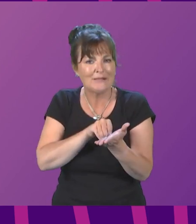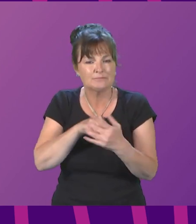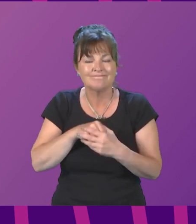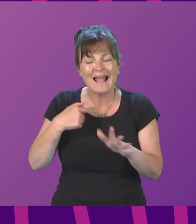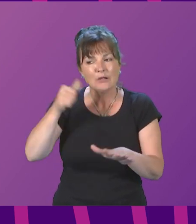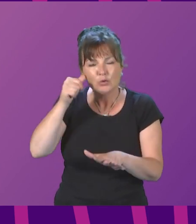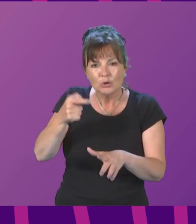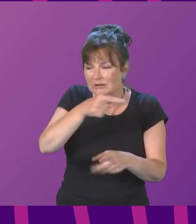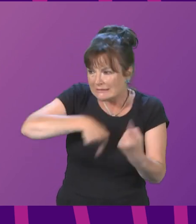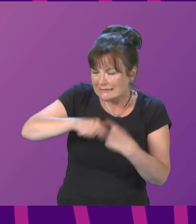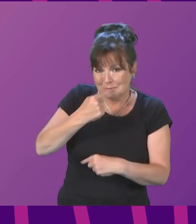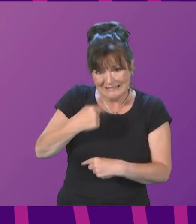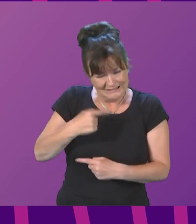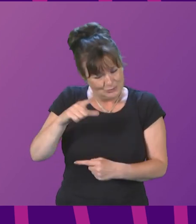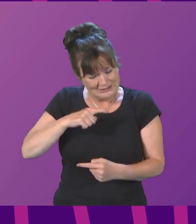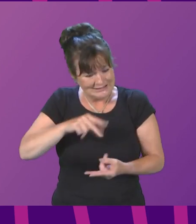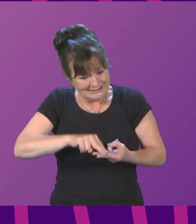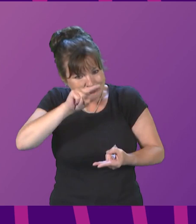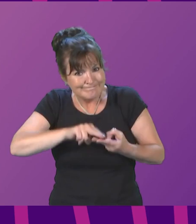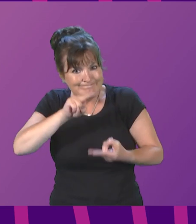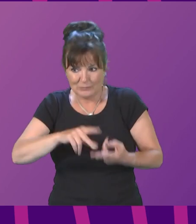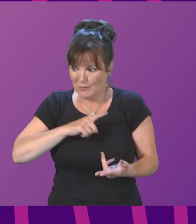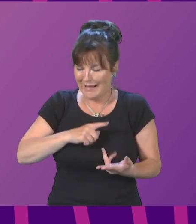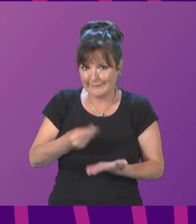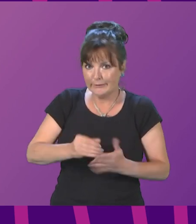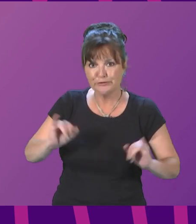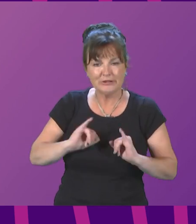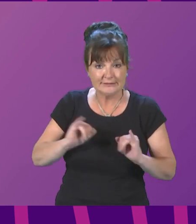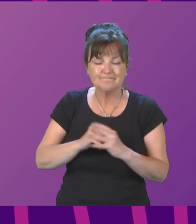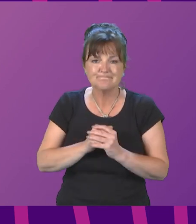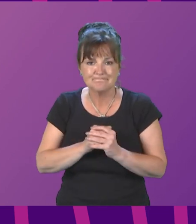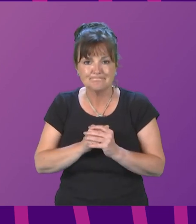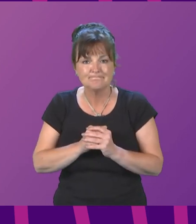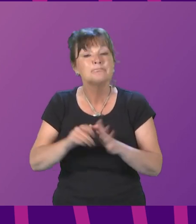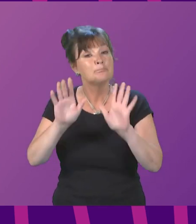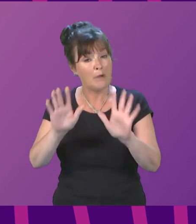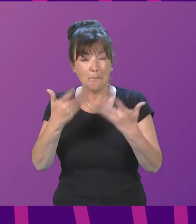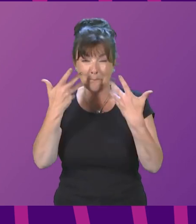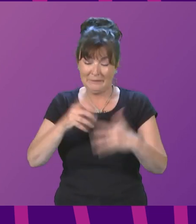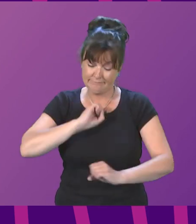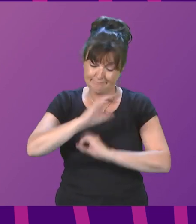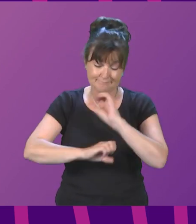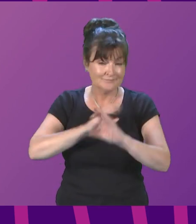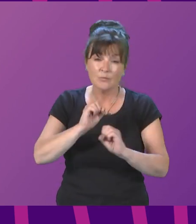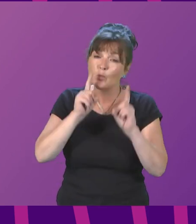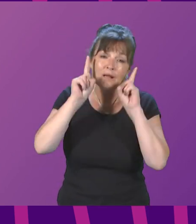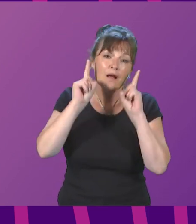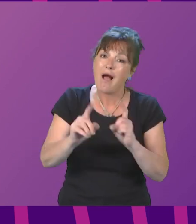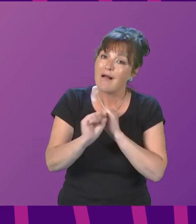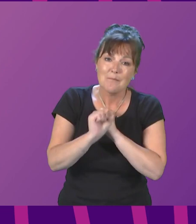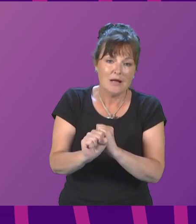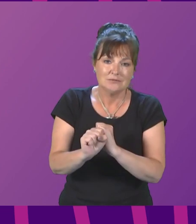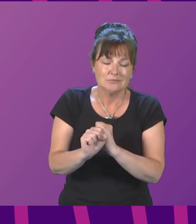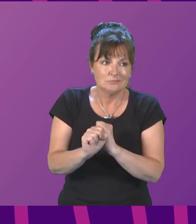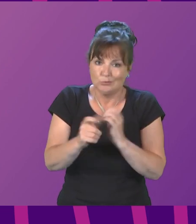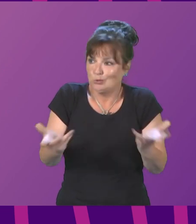increase the value of these payments in light of the cost crisis. For the reasons I set out earlier, we cannot commit to this